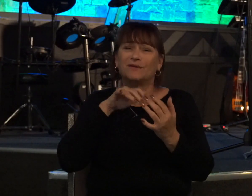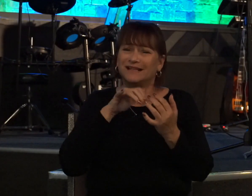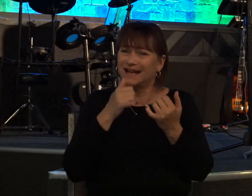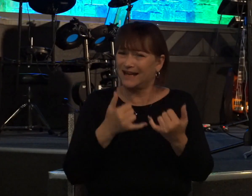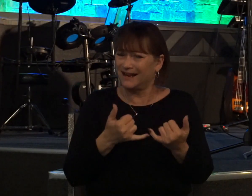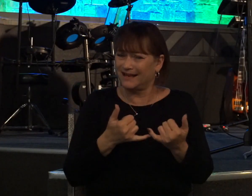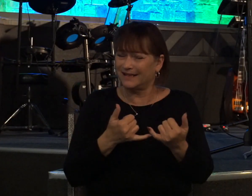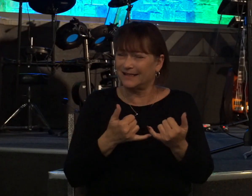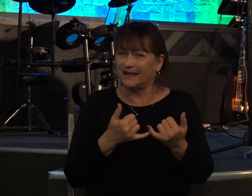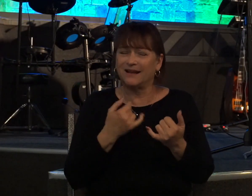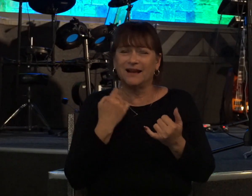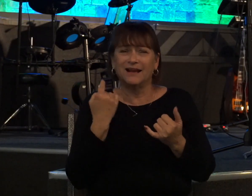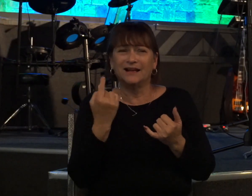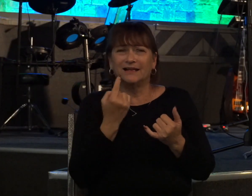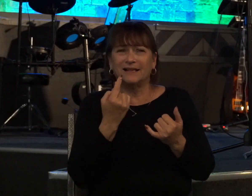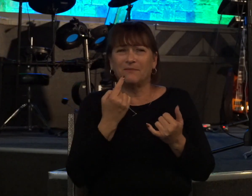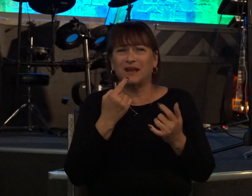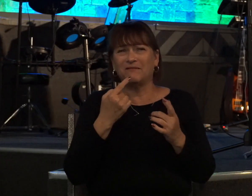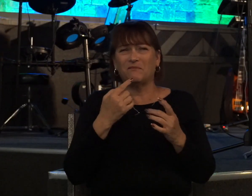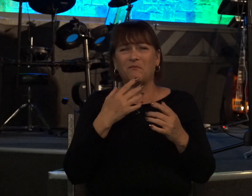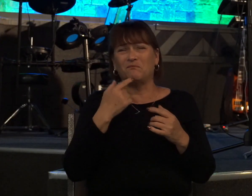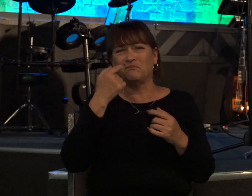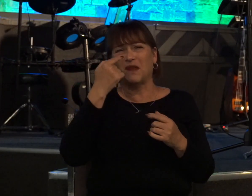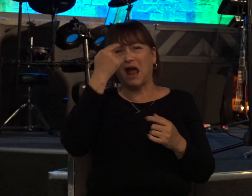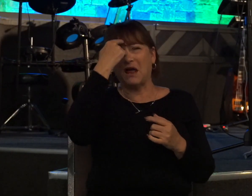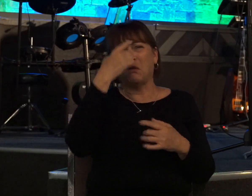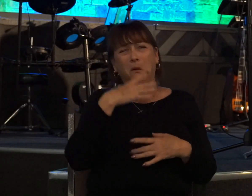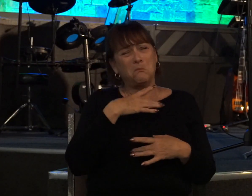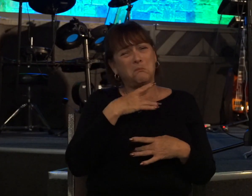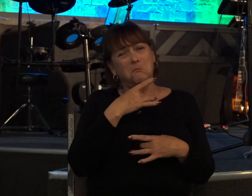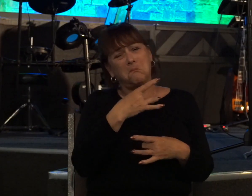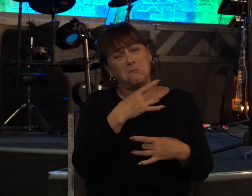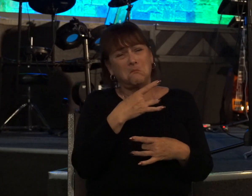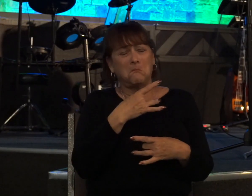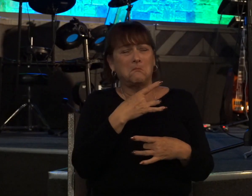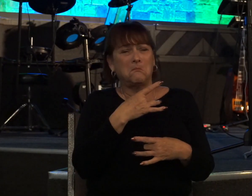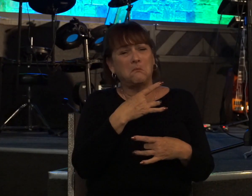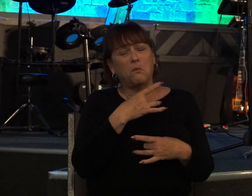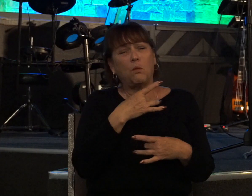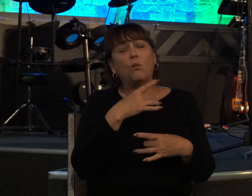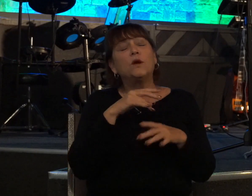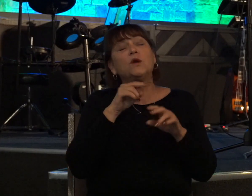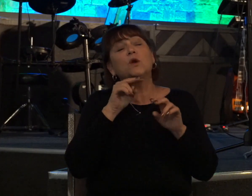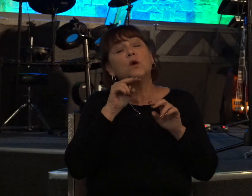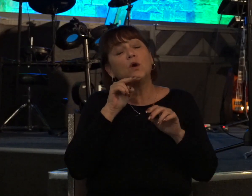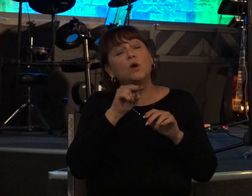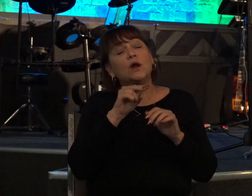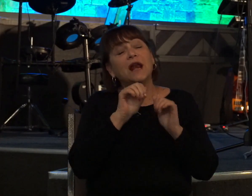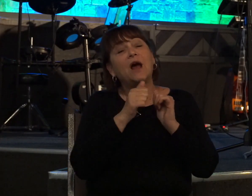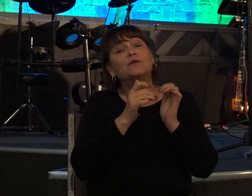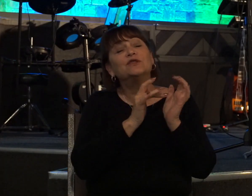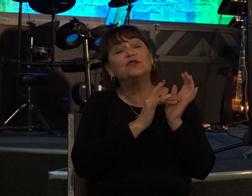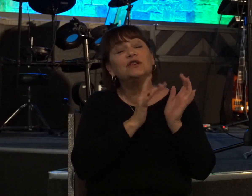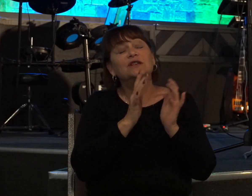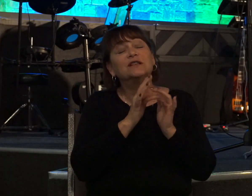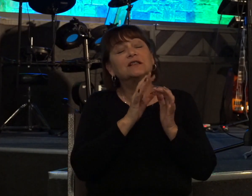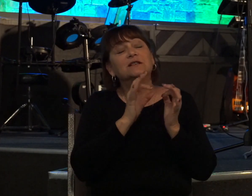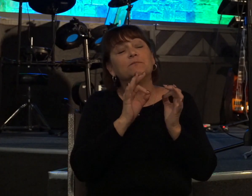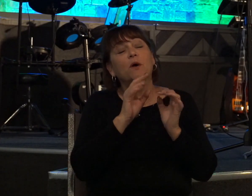something that i found interesting is when you look at how jesus spoke to people in the